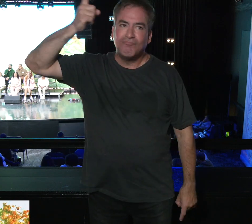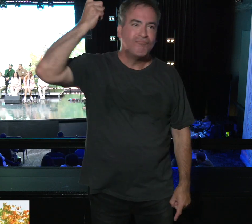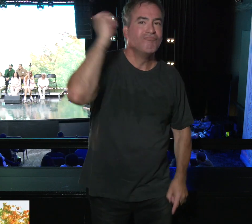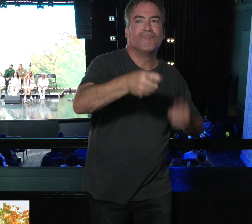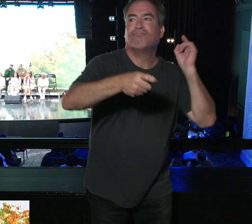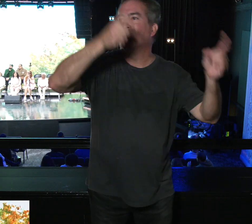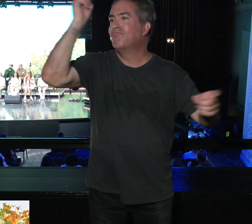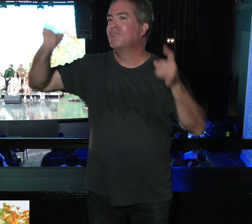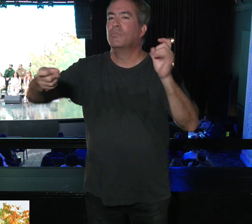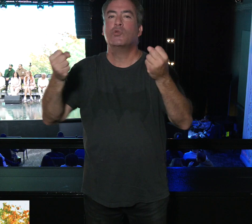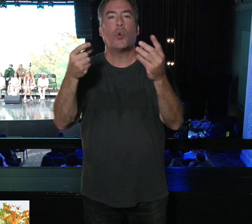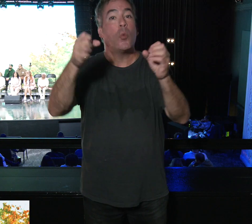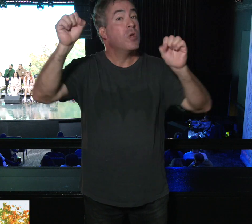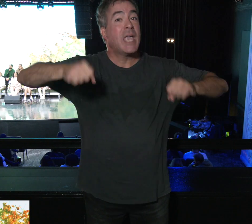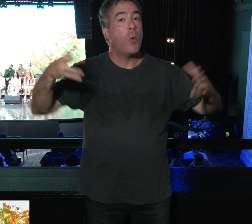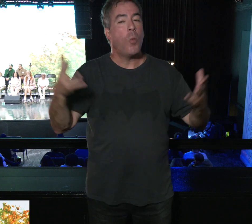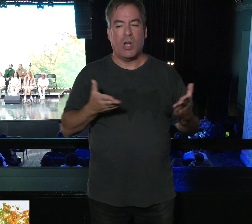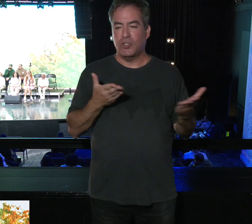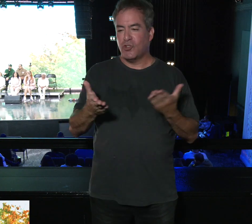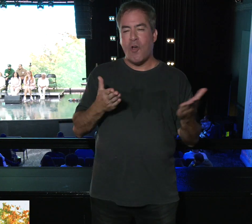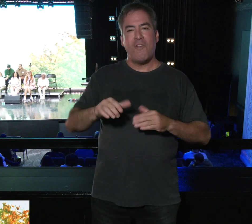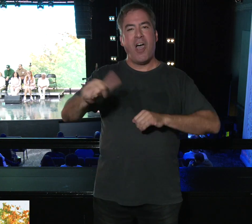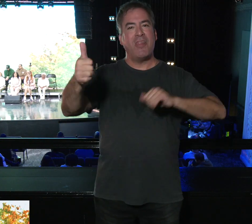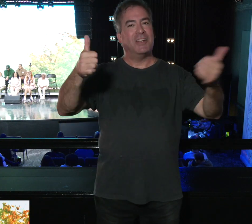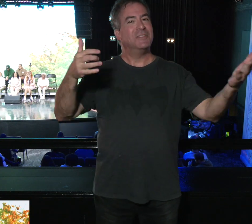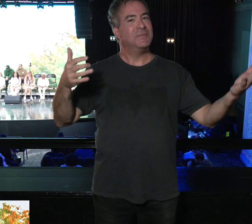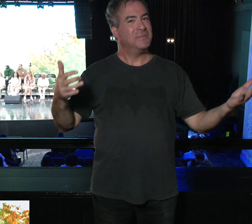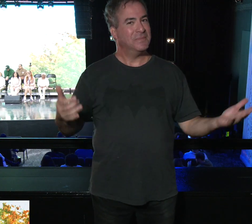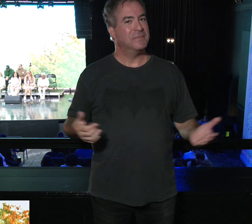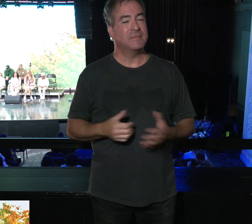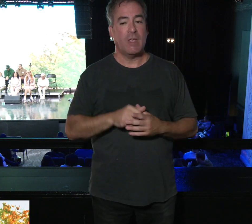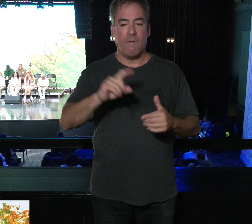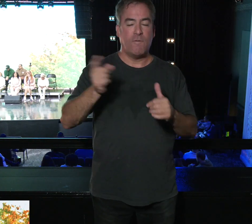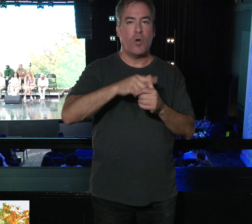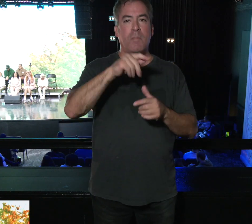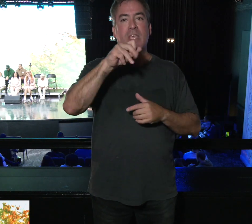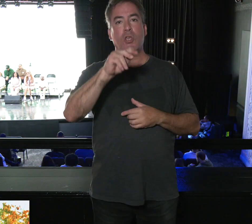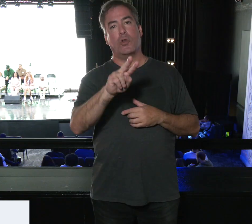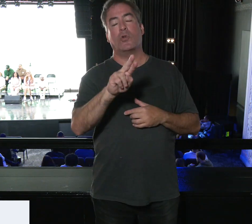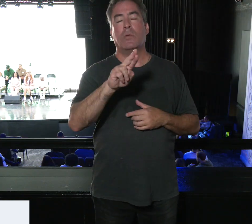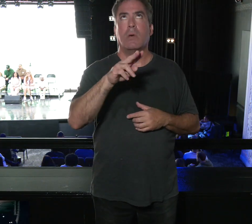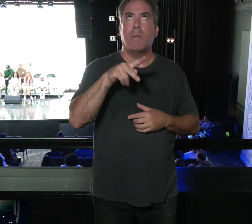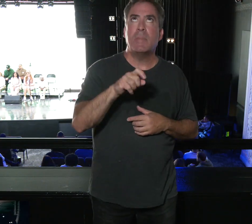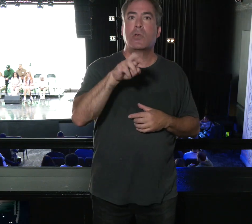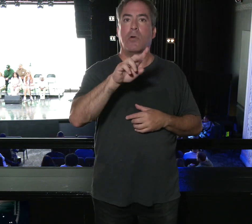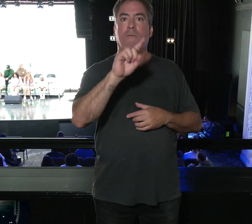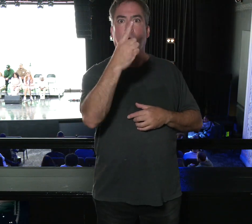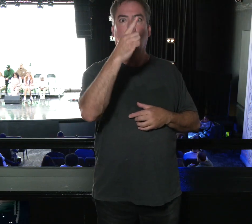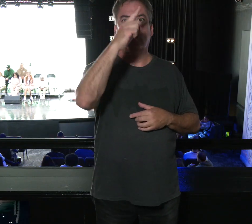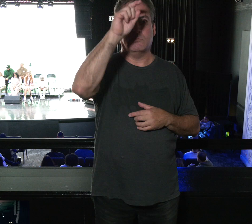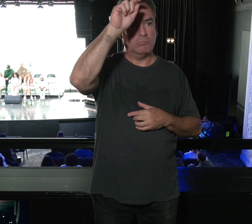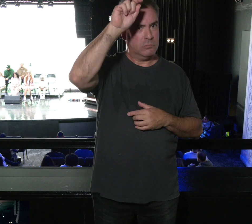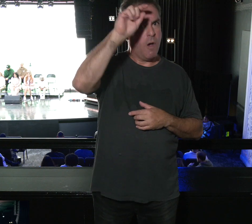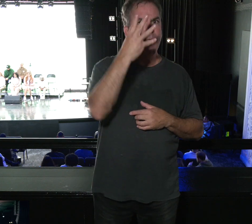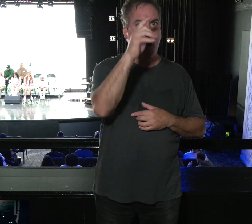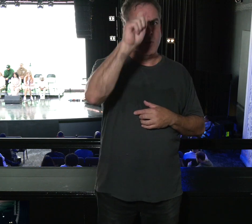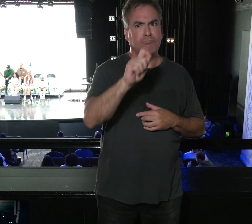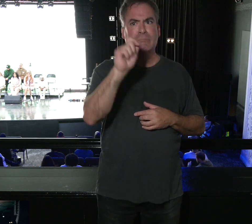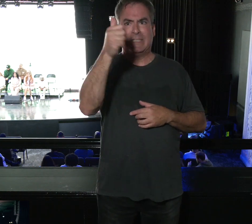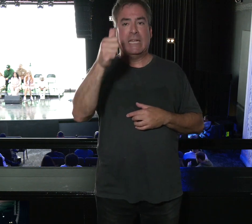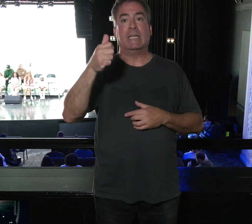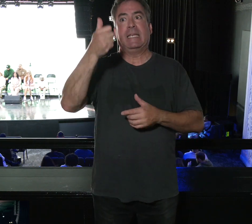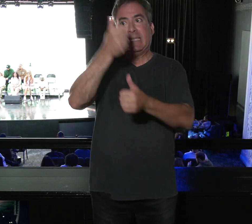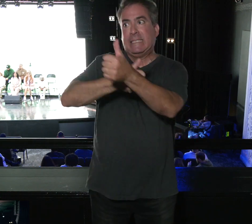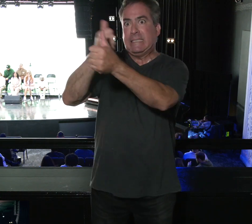us so that we can serve others. Listen, 1 Peter 4.10, each of you should use whatever gift you have received to